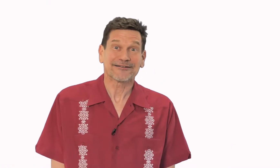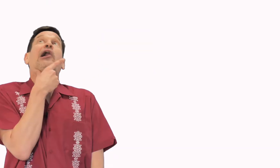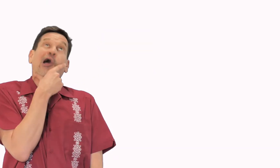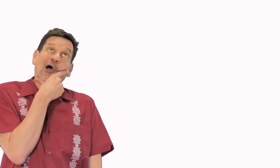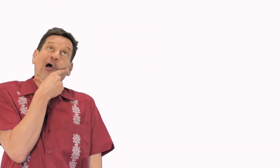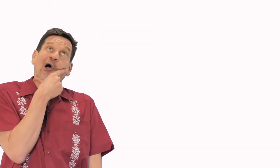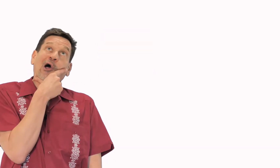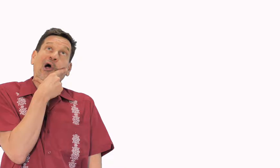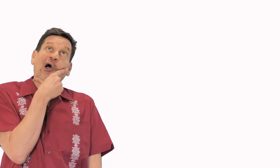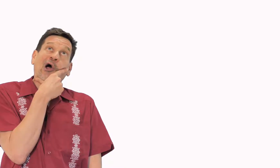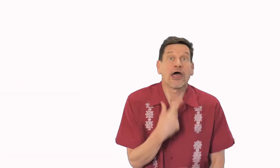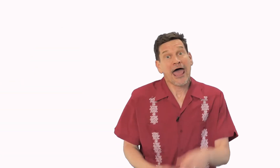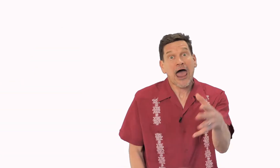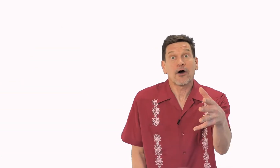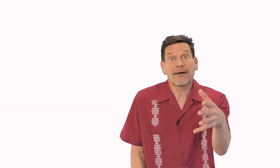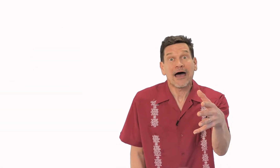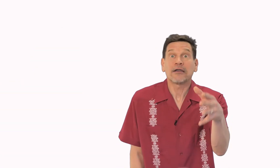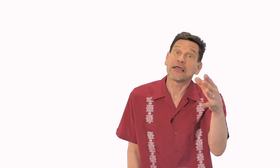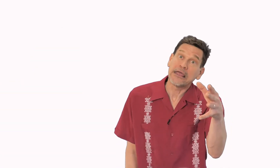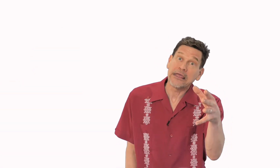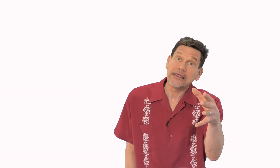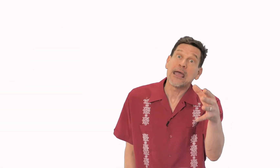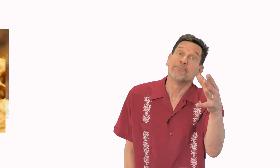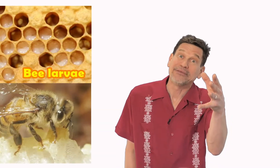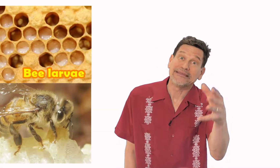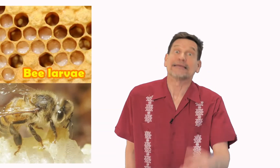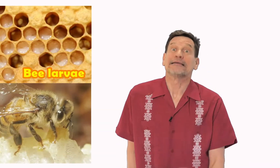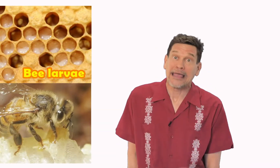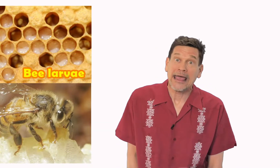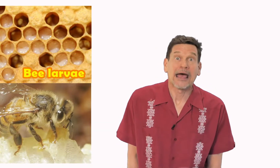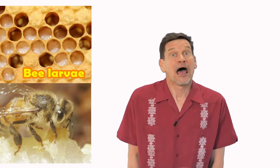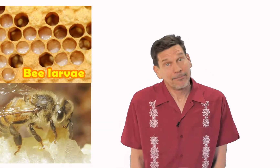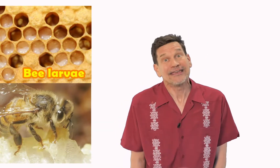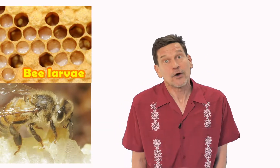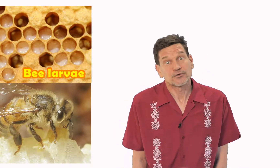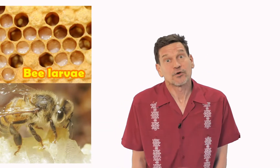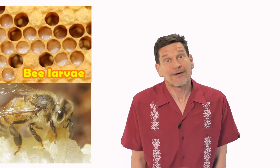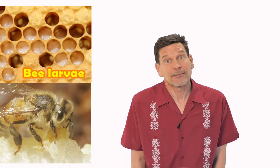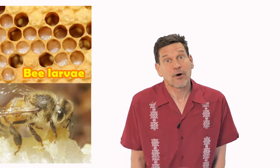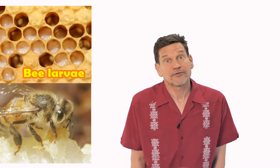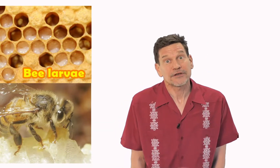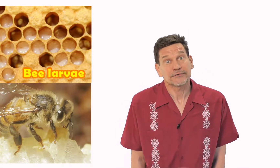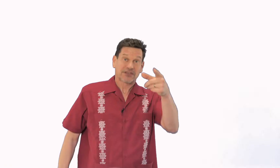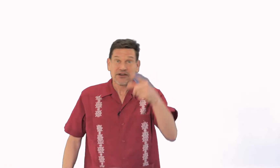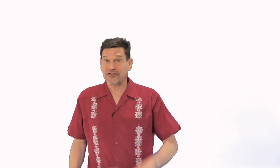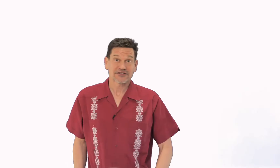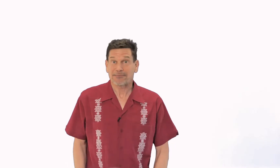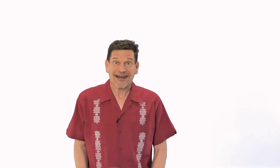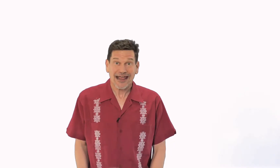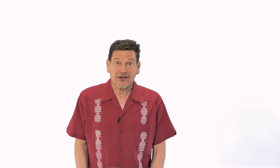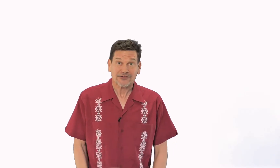How about a bee? Yeah! A bee goes through a metamorphosis. Can you think of somebody else?